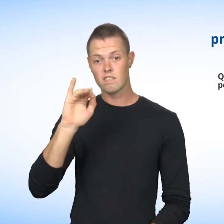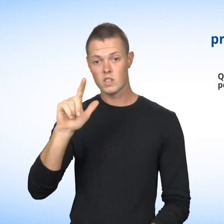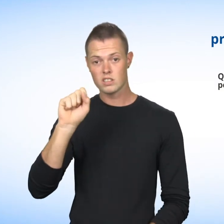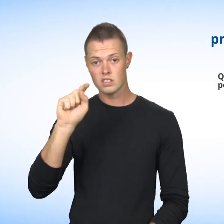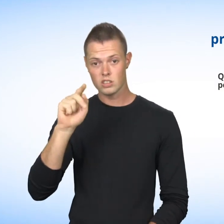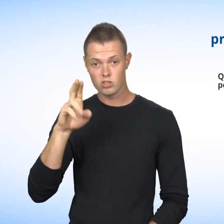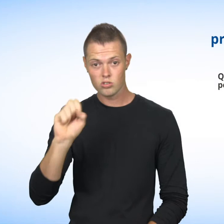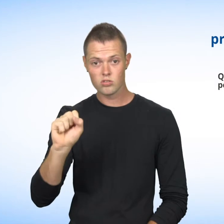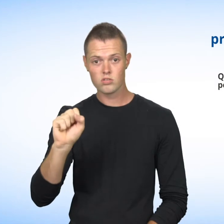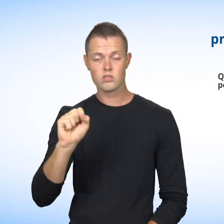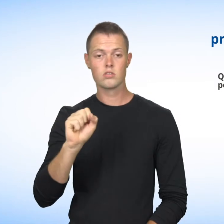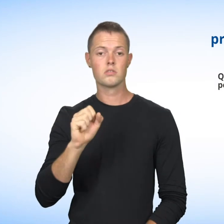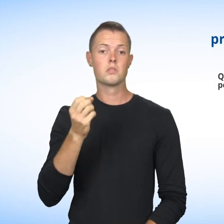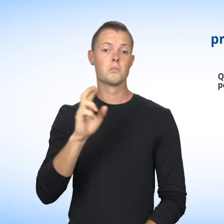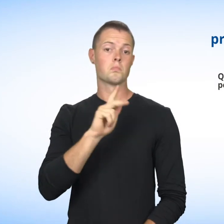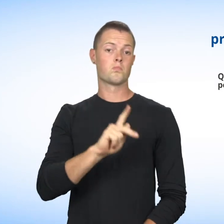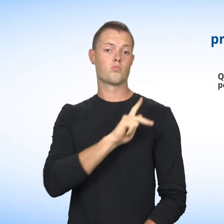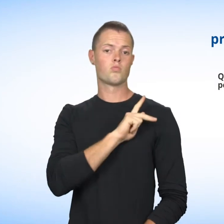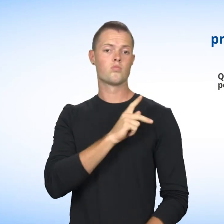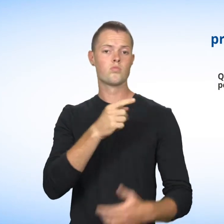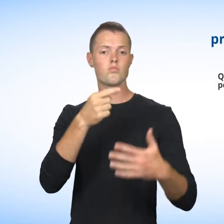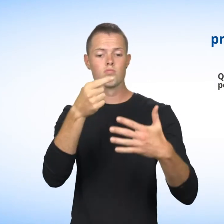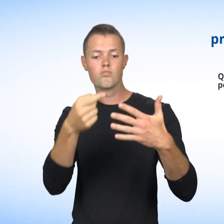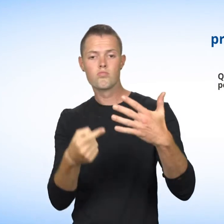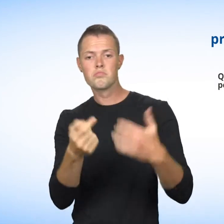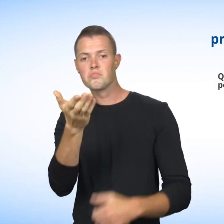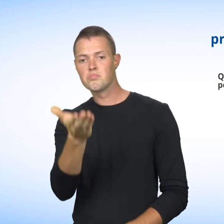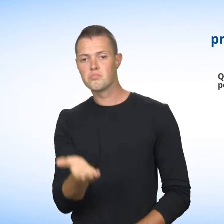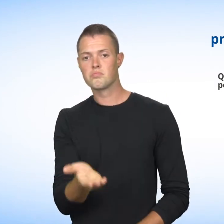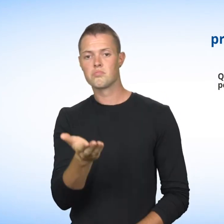status, or any other personal characteristic of a potential candidate,